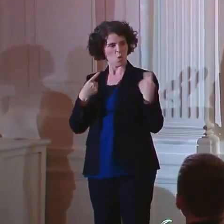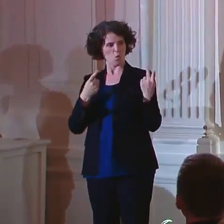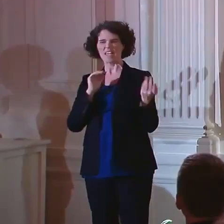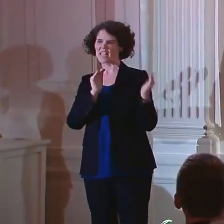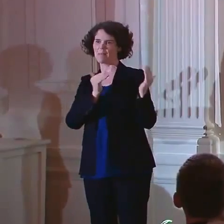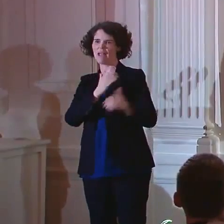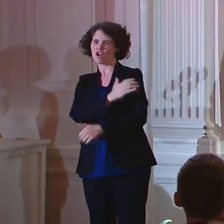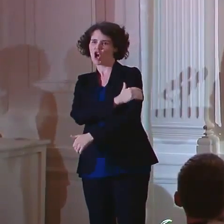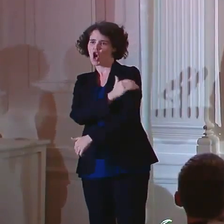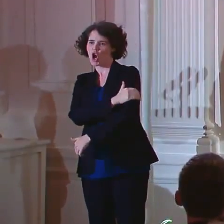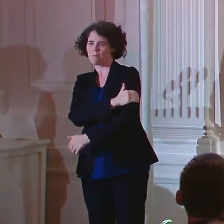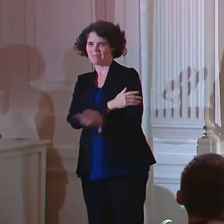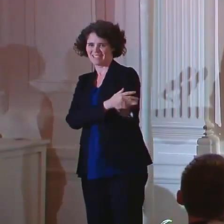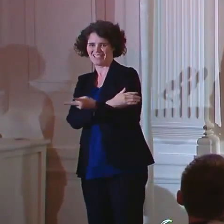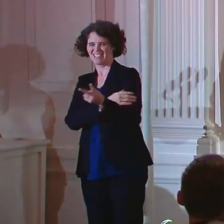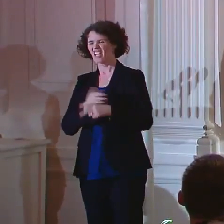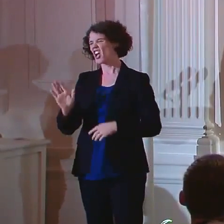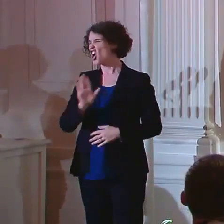Yeah, they were.